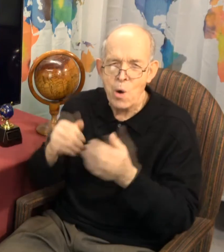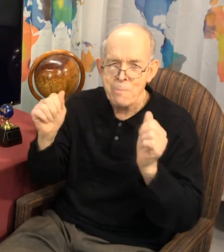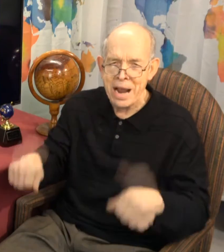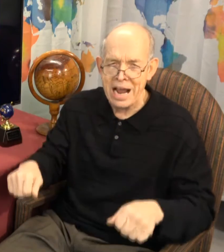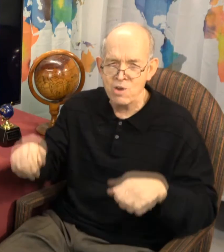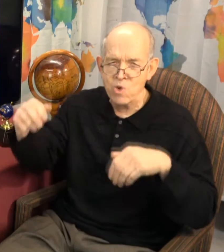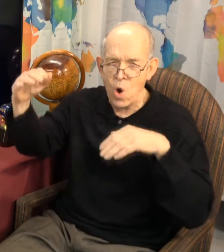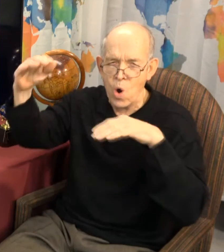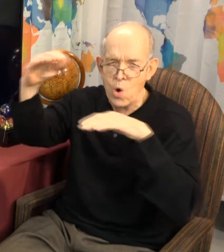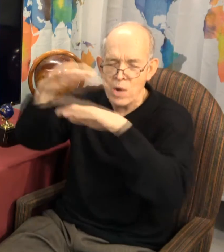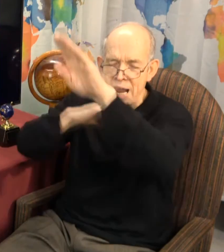back away.